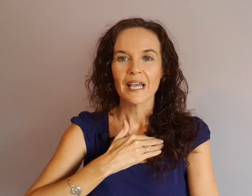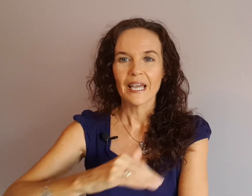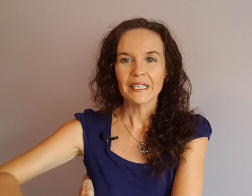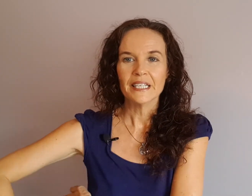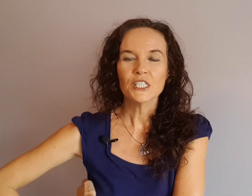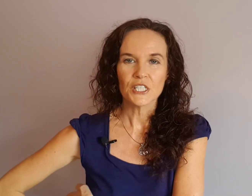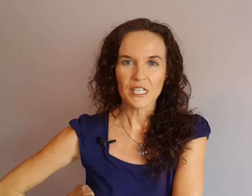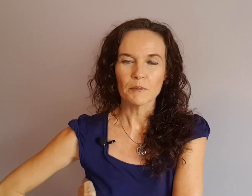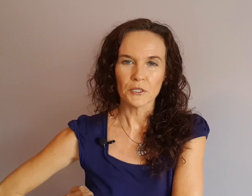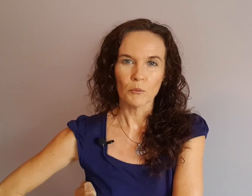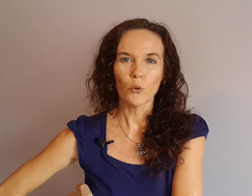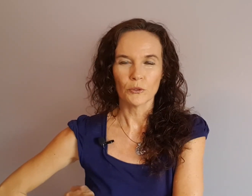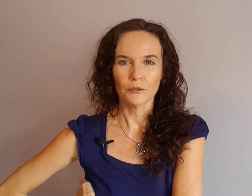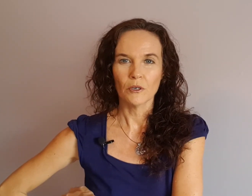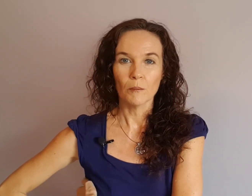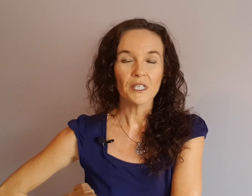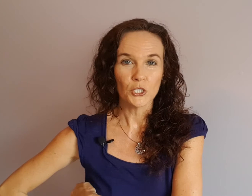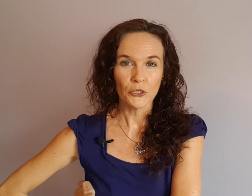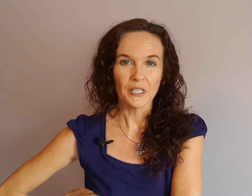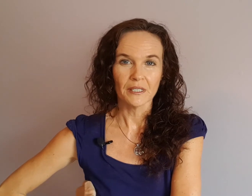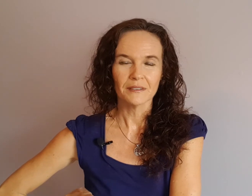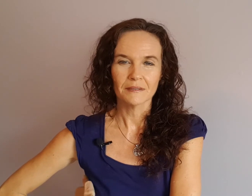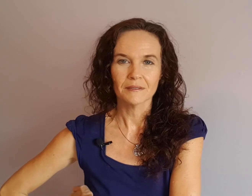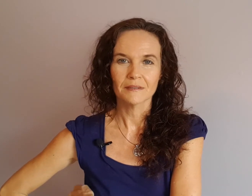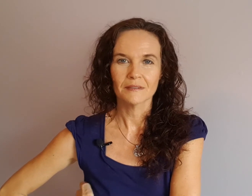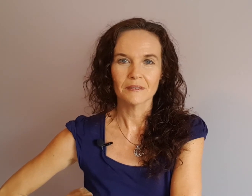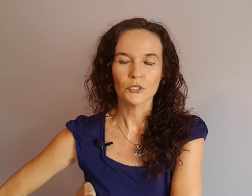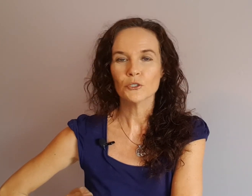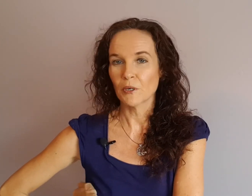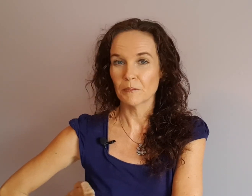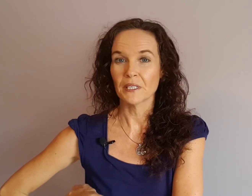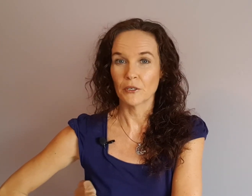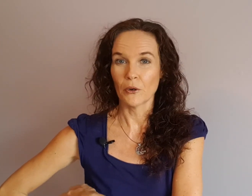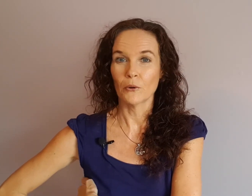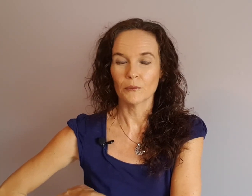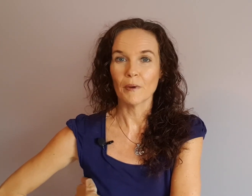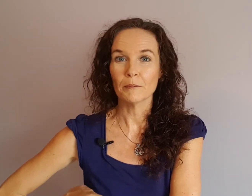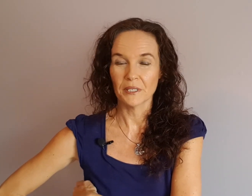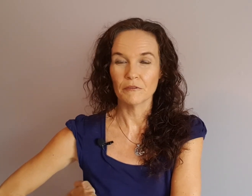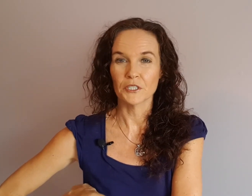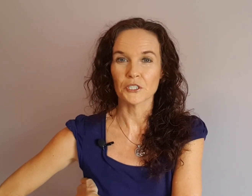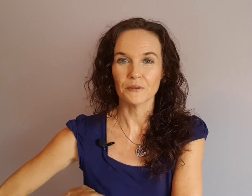And each step is important on my journey to my big goal, my big vision.